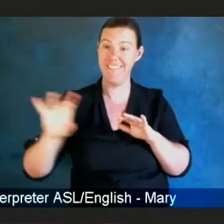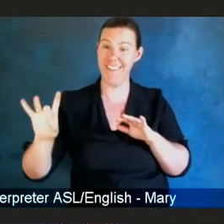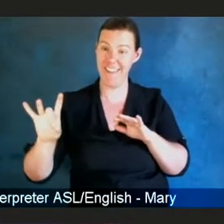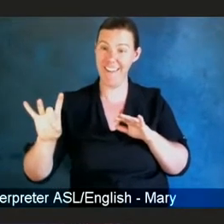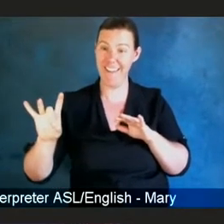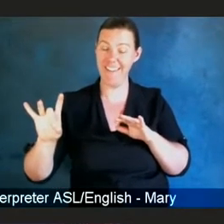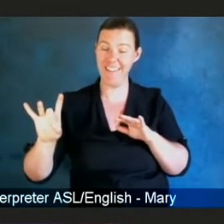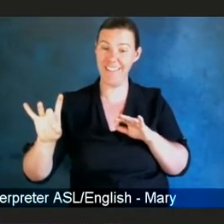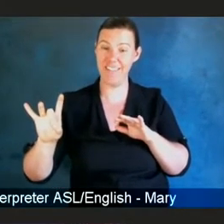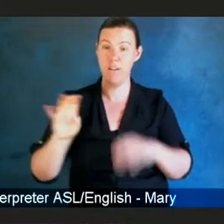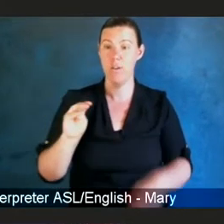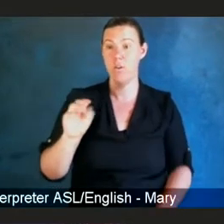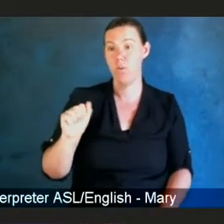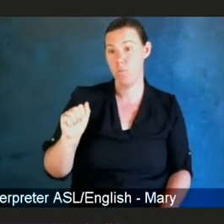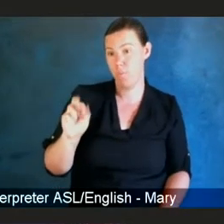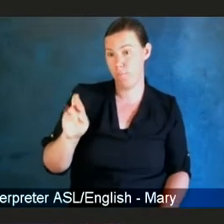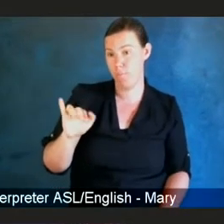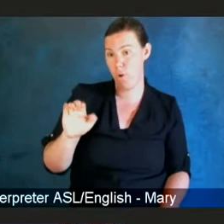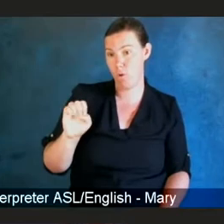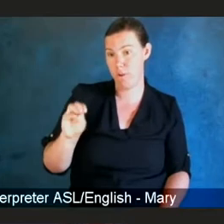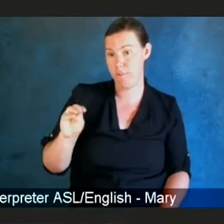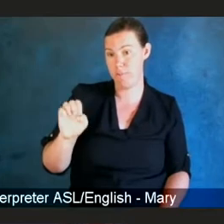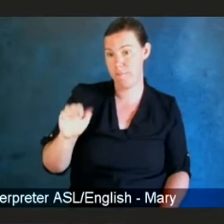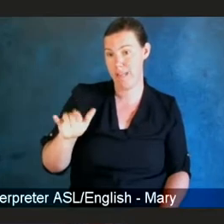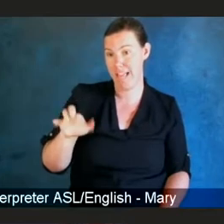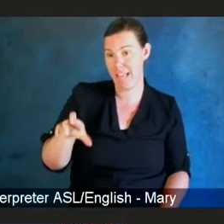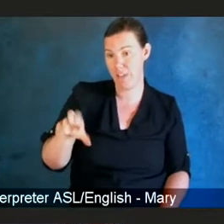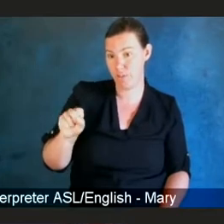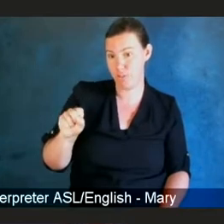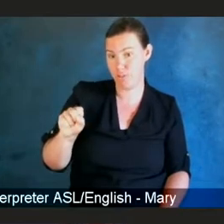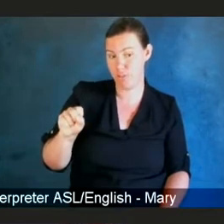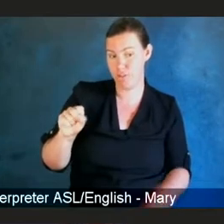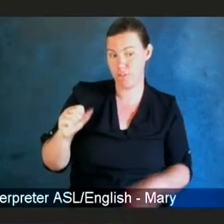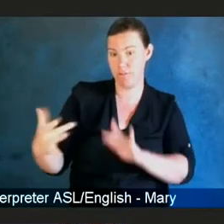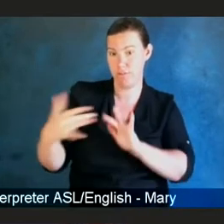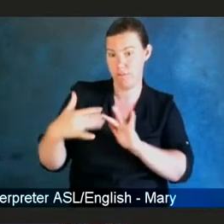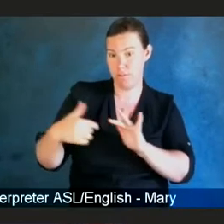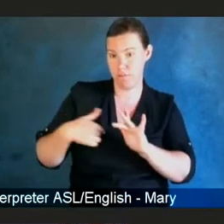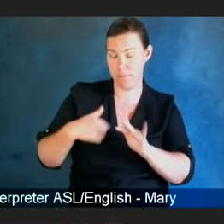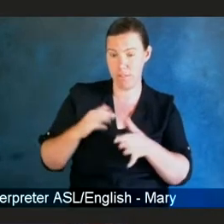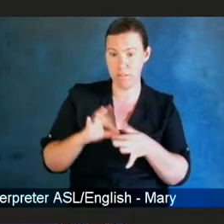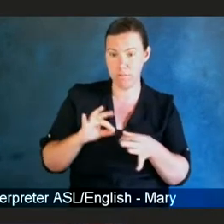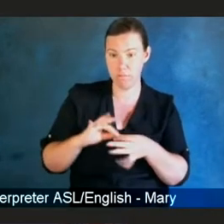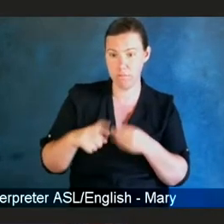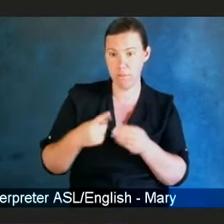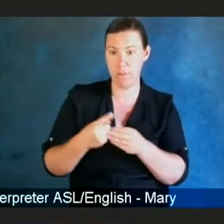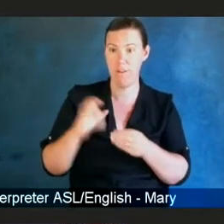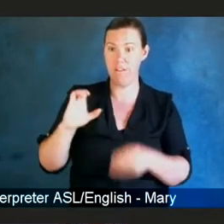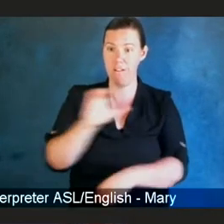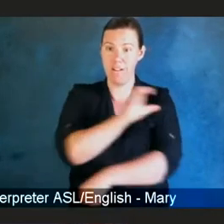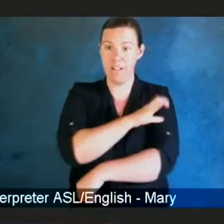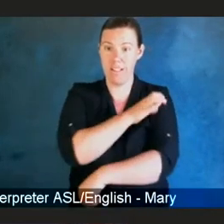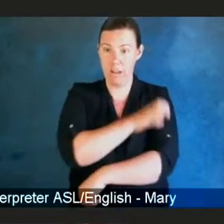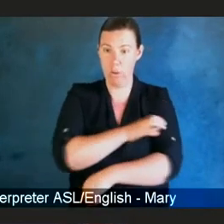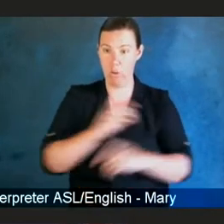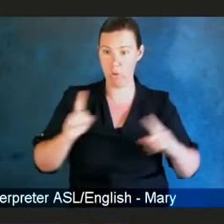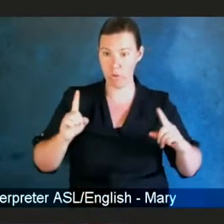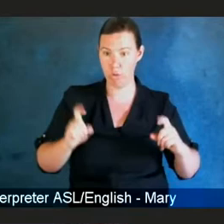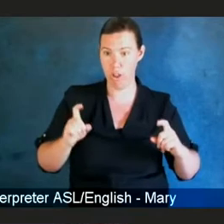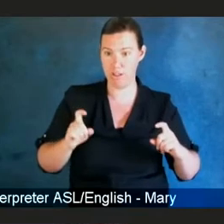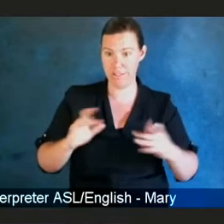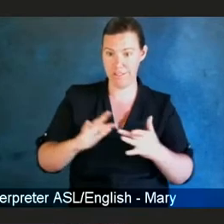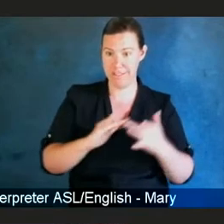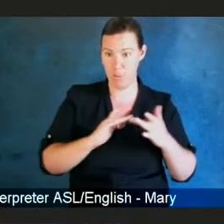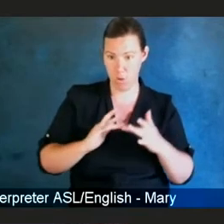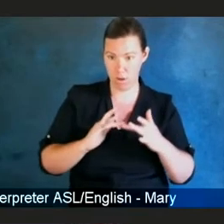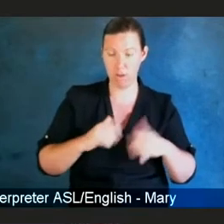with John Montaigne, had set up the idea of the Clinical Trials Network. I got involved and came